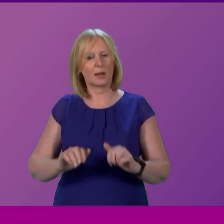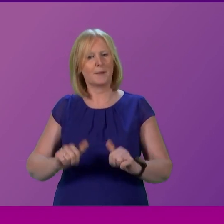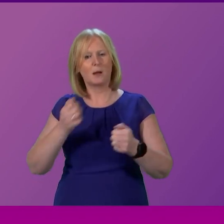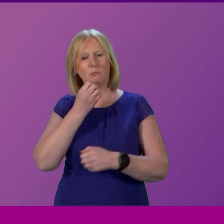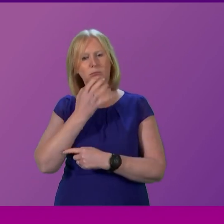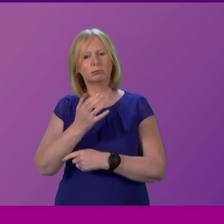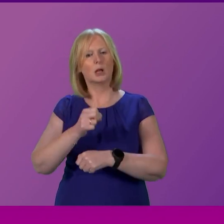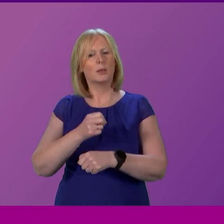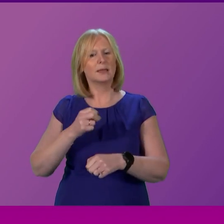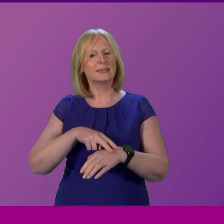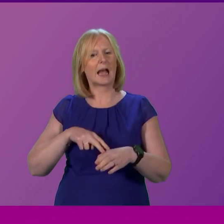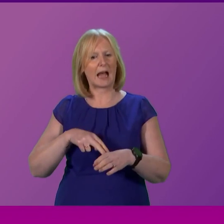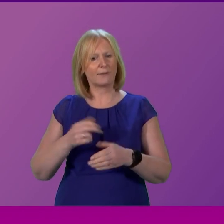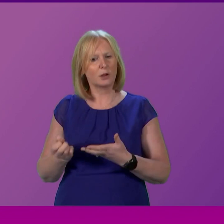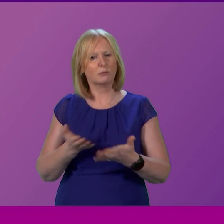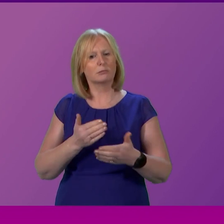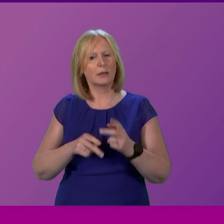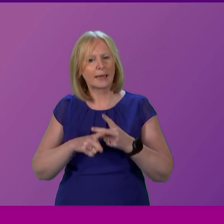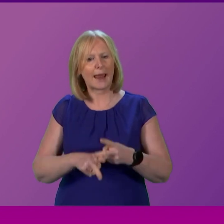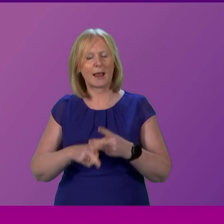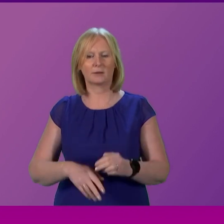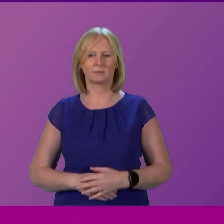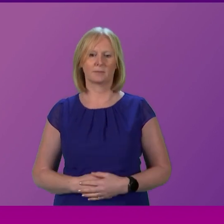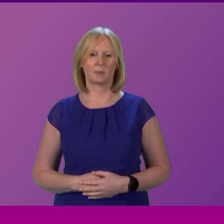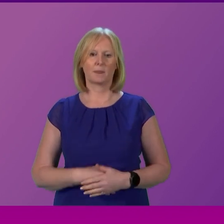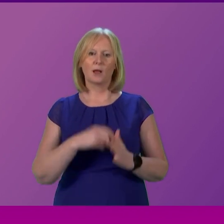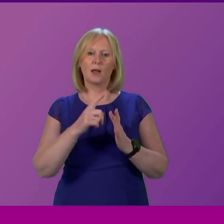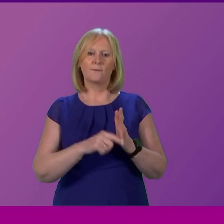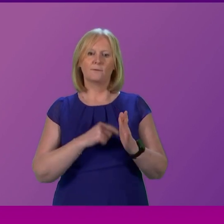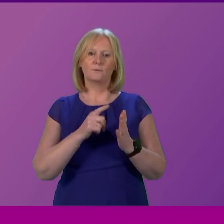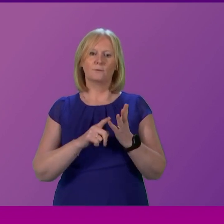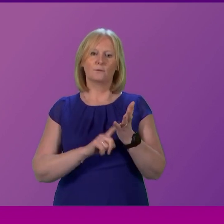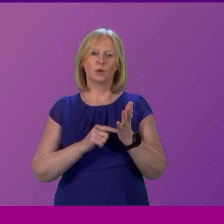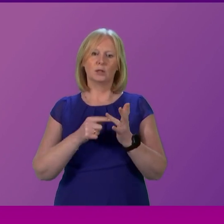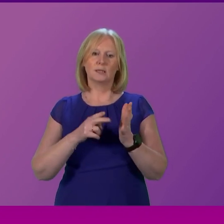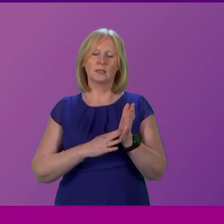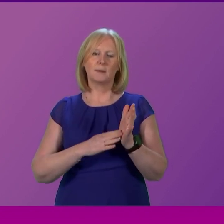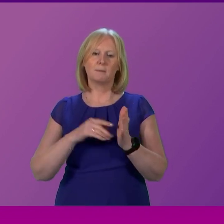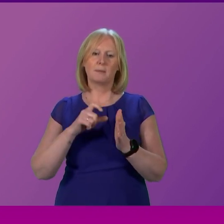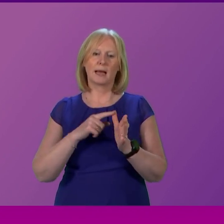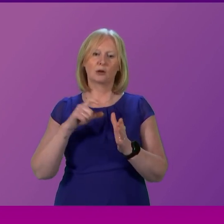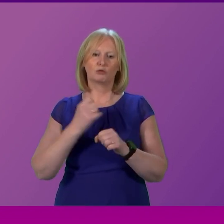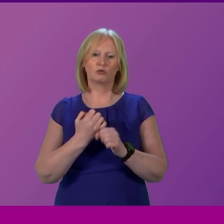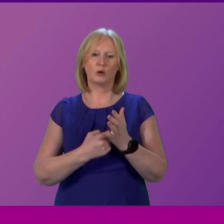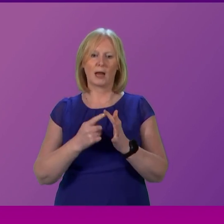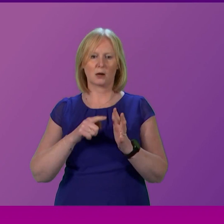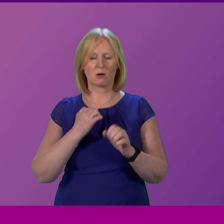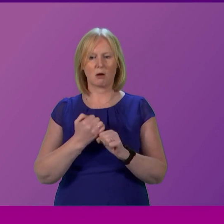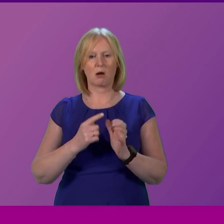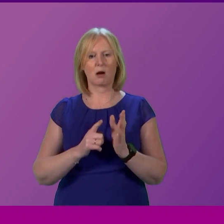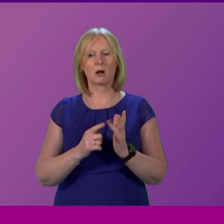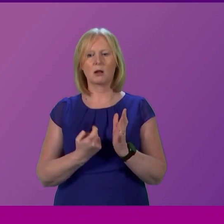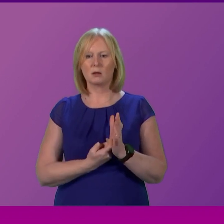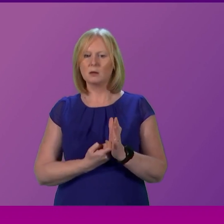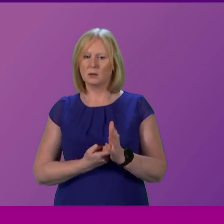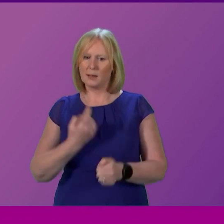that exceptional care food to McGregor to be followed by Monica Lennon thank you president officer like I'm sure many others here my inbox